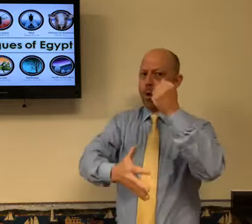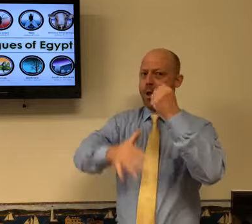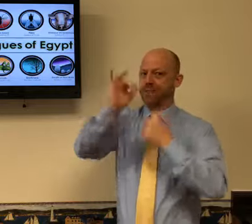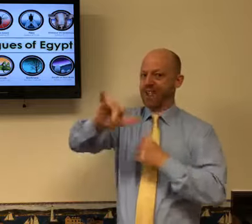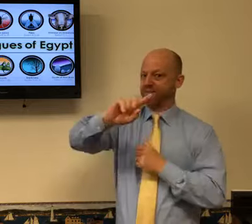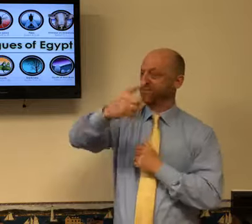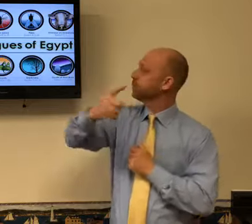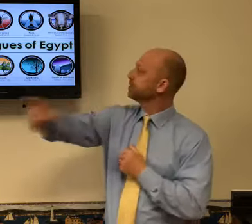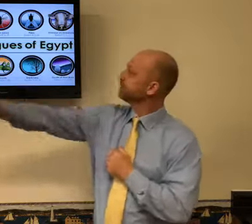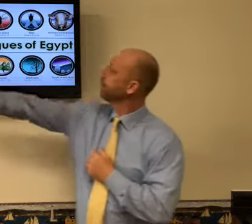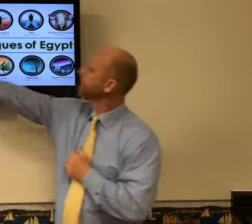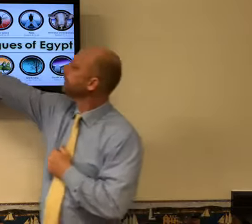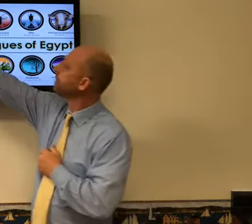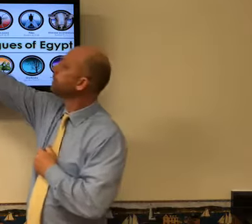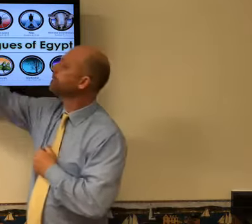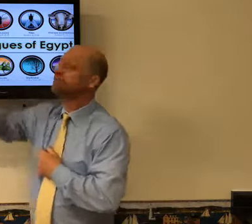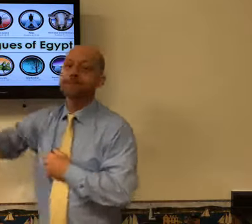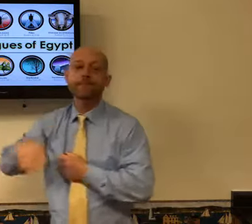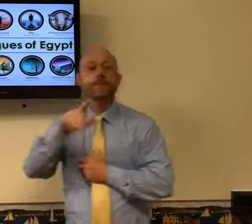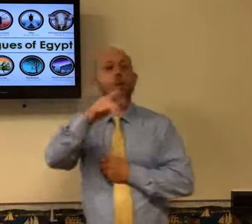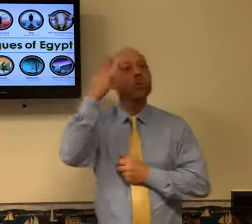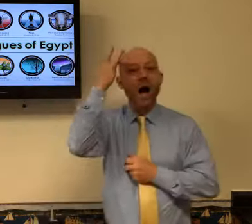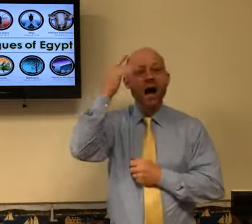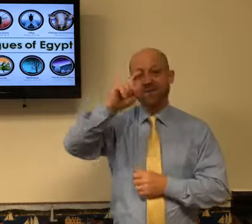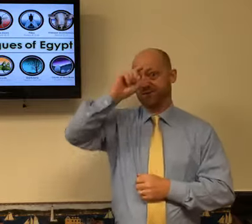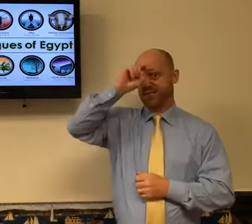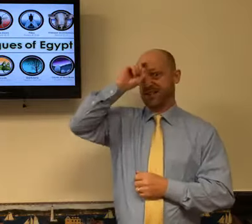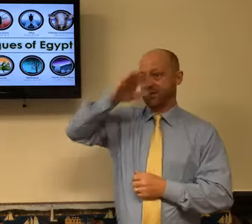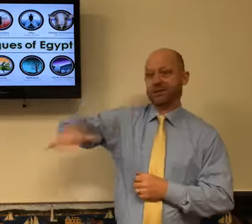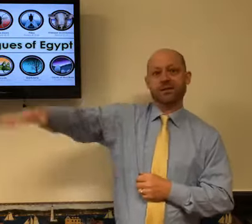But first we have the water in the river turning to blood.